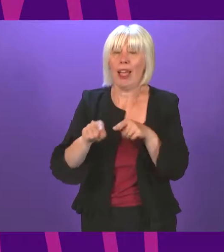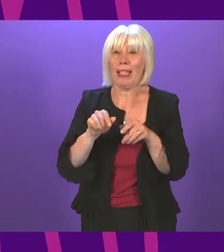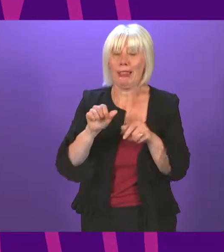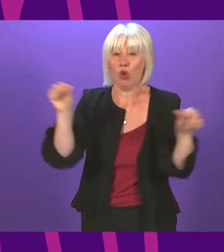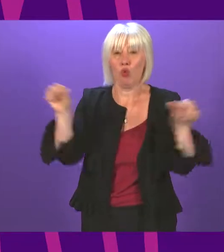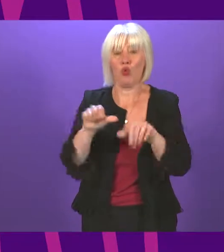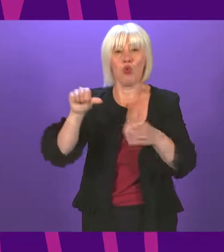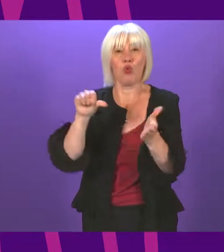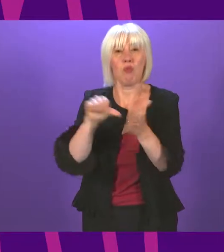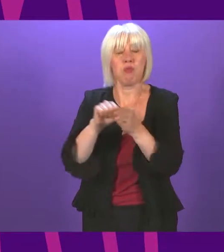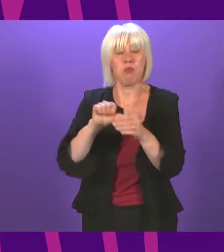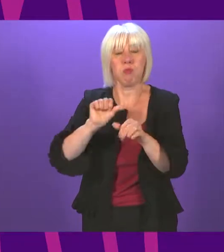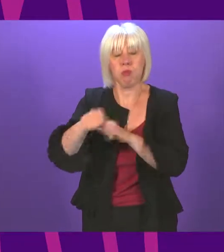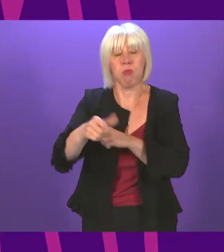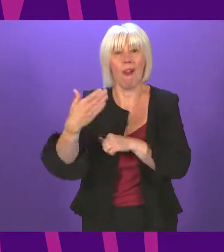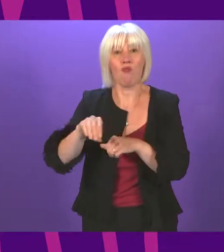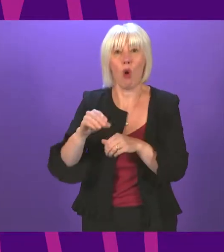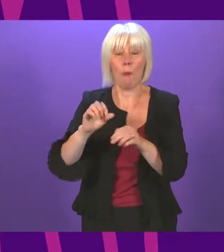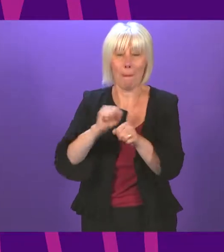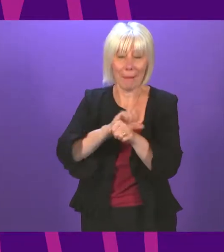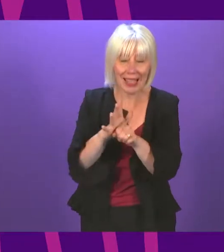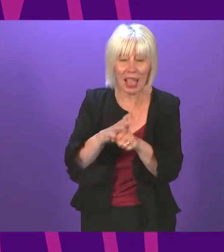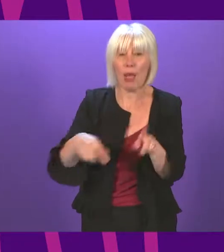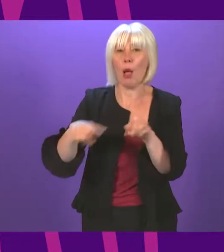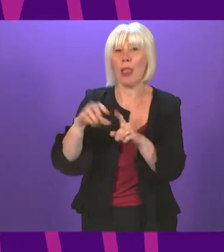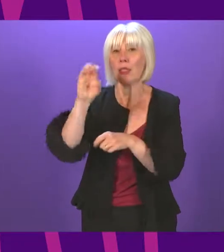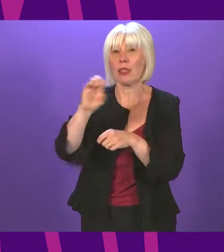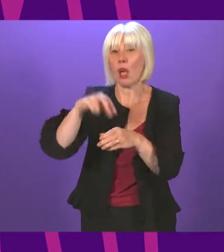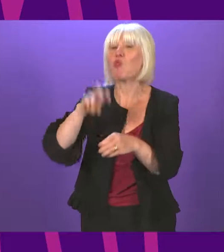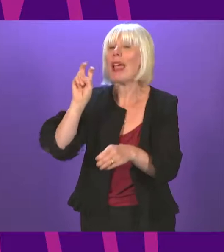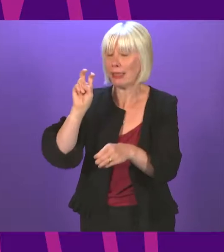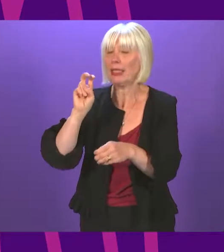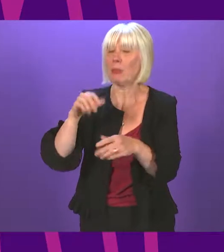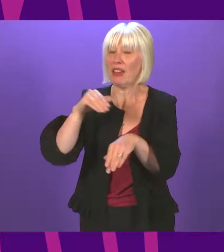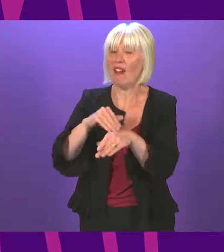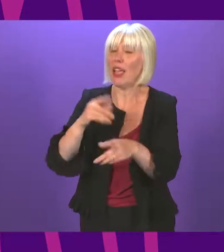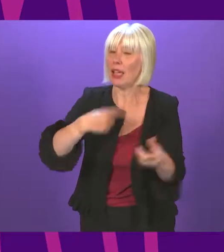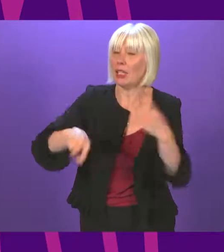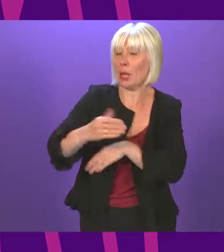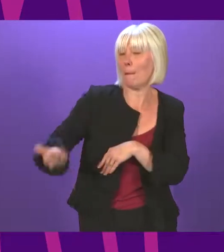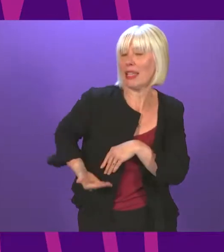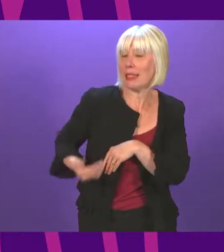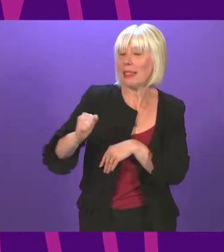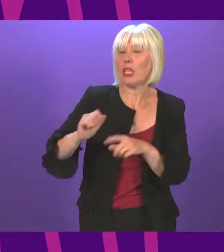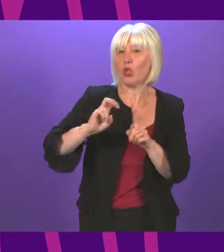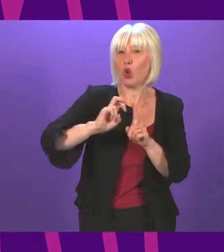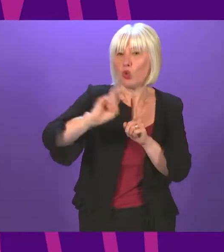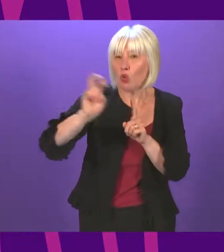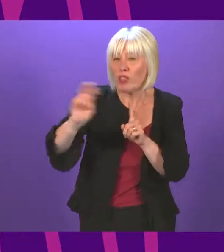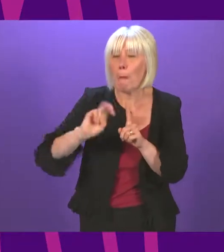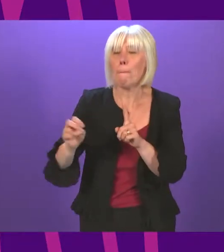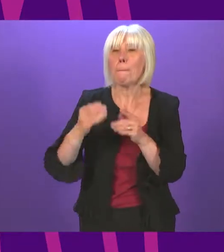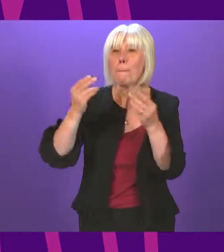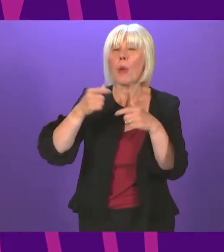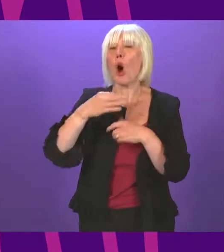help Scotland recover from the pandemic. We know both these issues have been particularly hard on local businesses, tourism and hospitality.